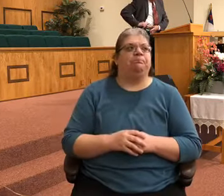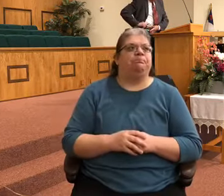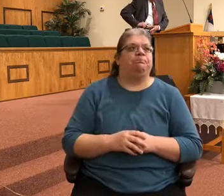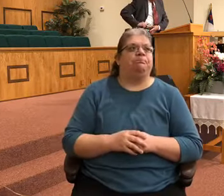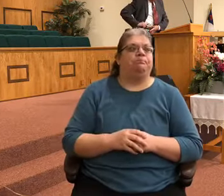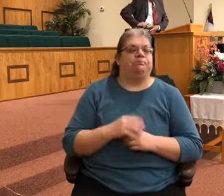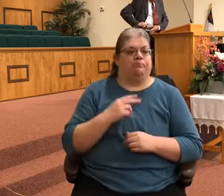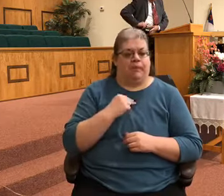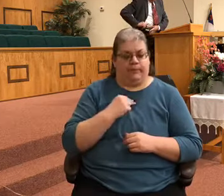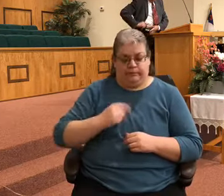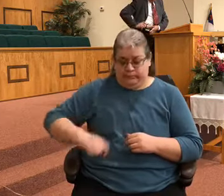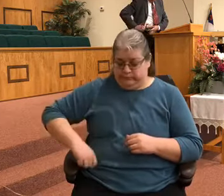All right.